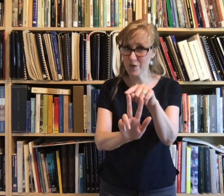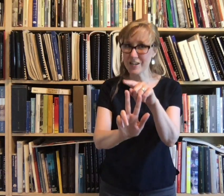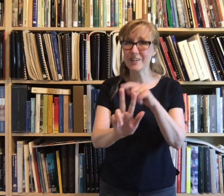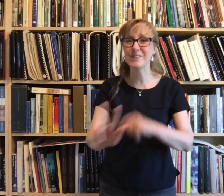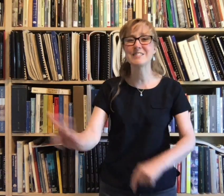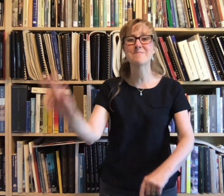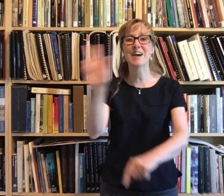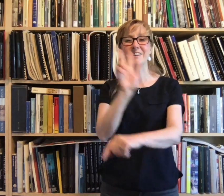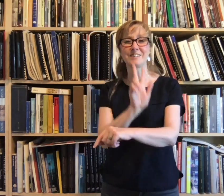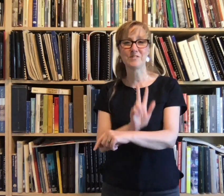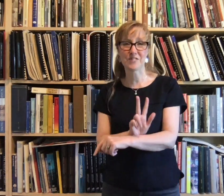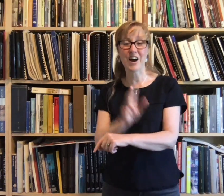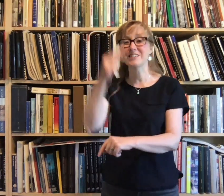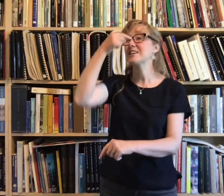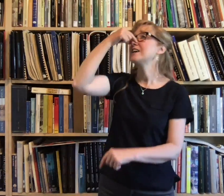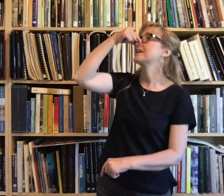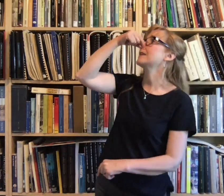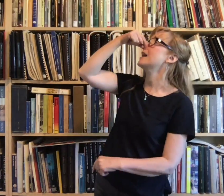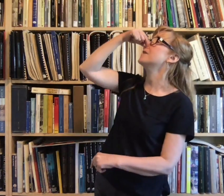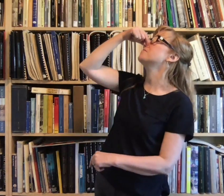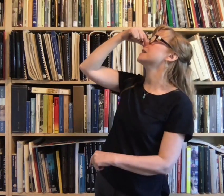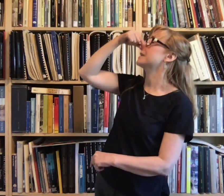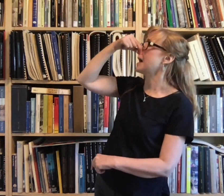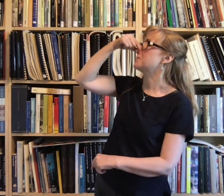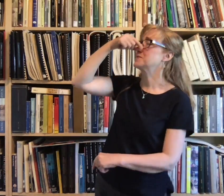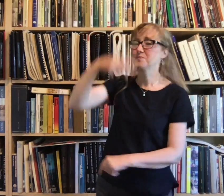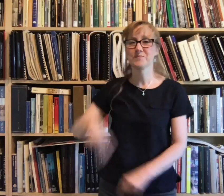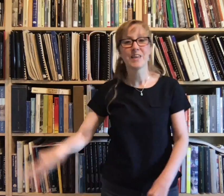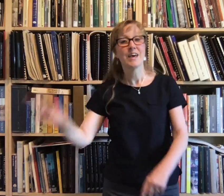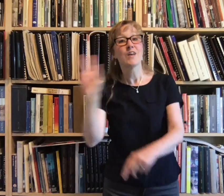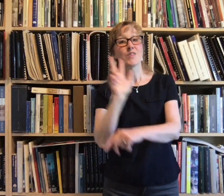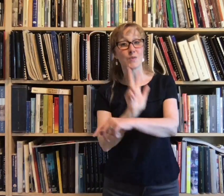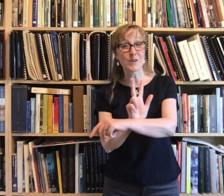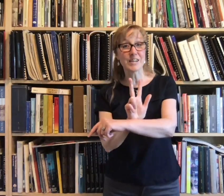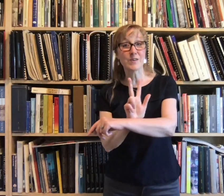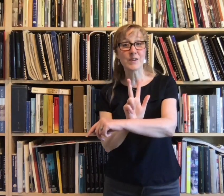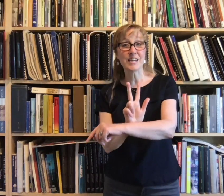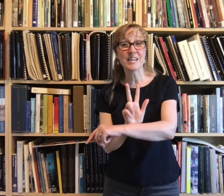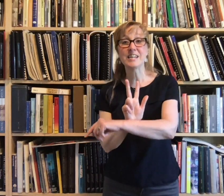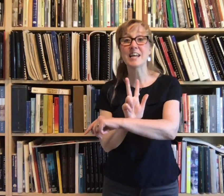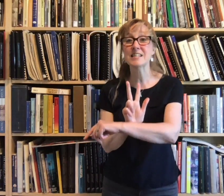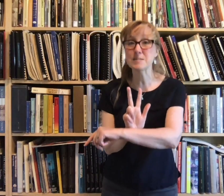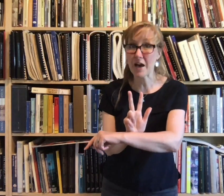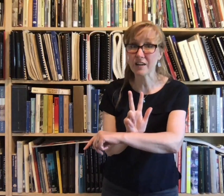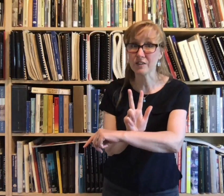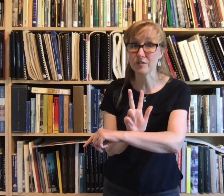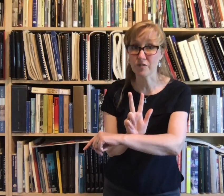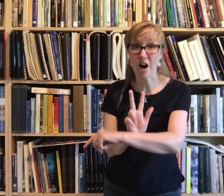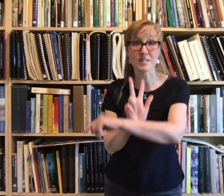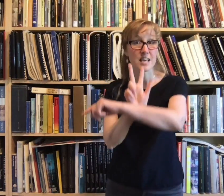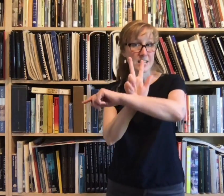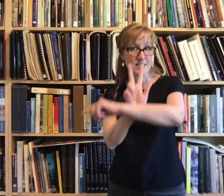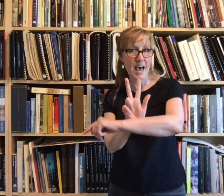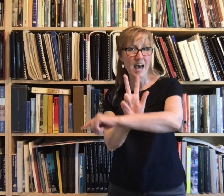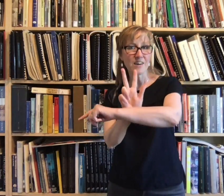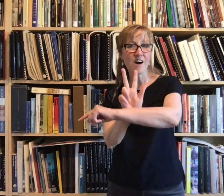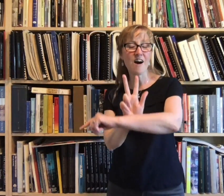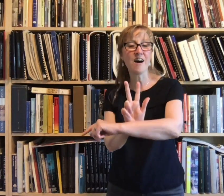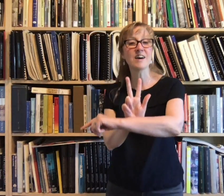three green speckled frogs. Clomp, clomp. Two green and speckled frogs sat on